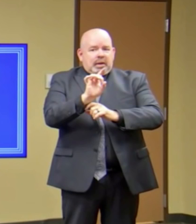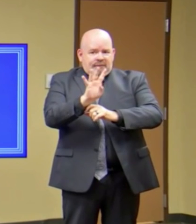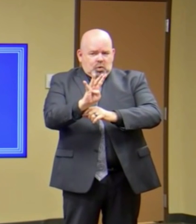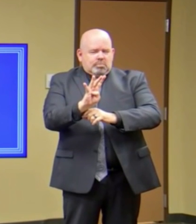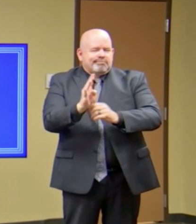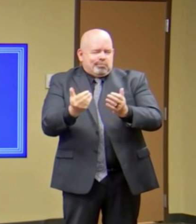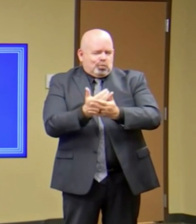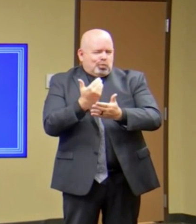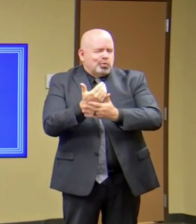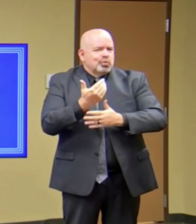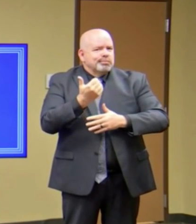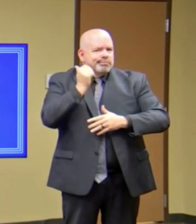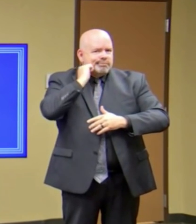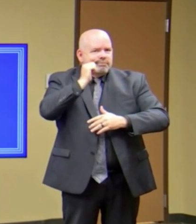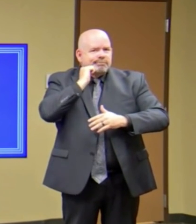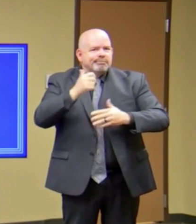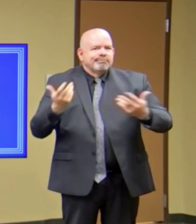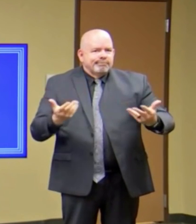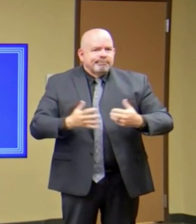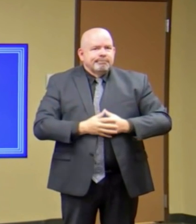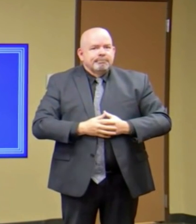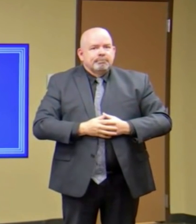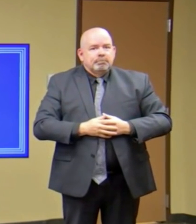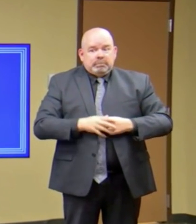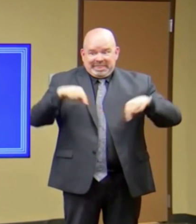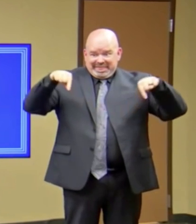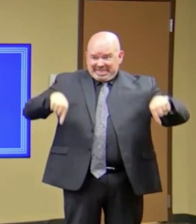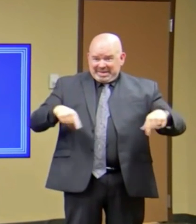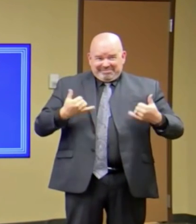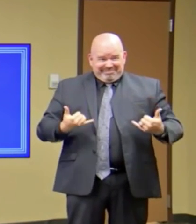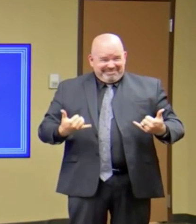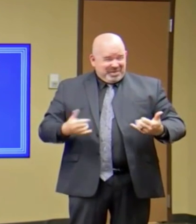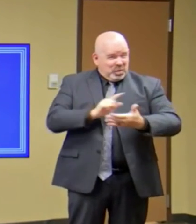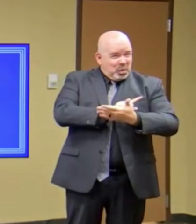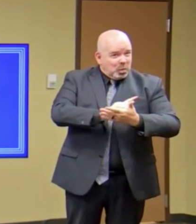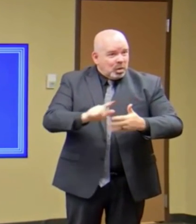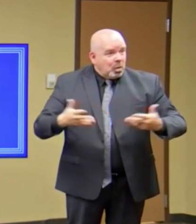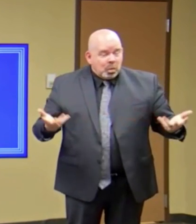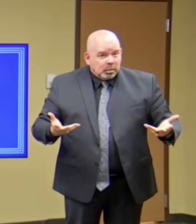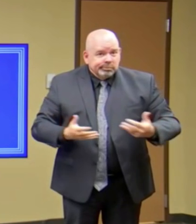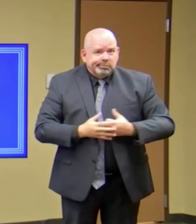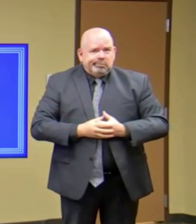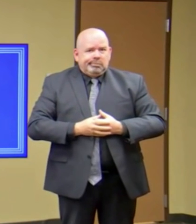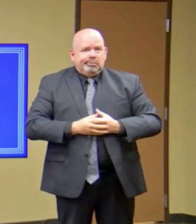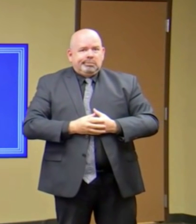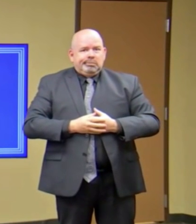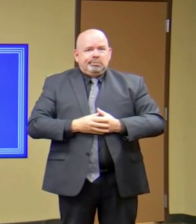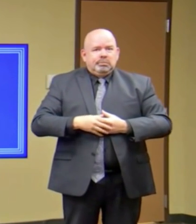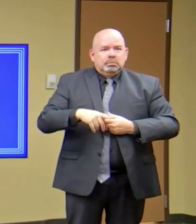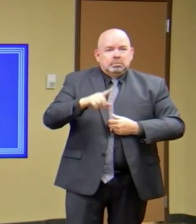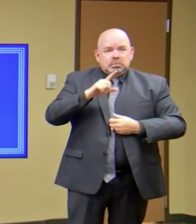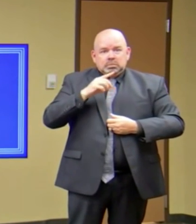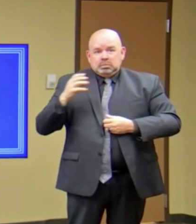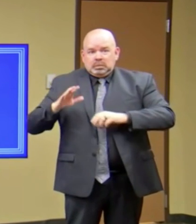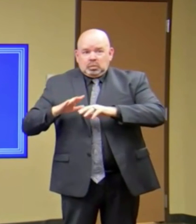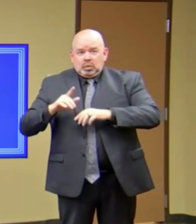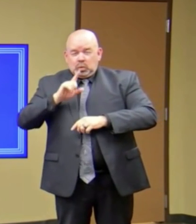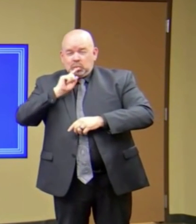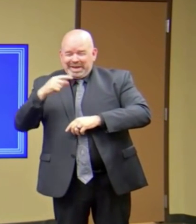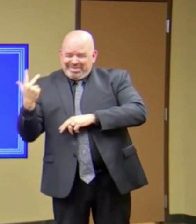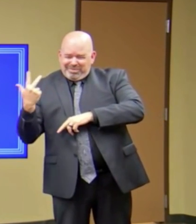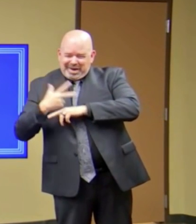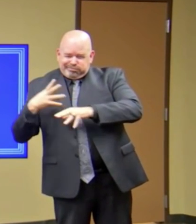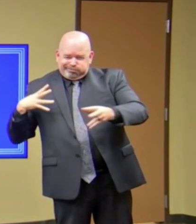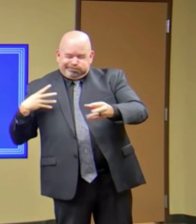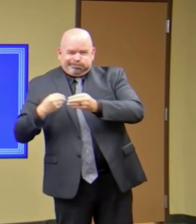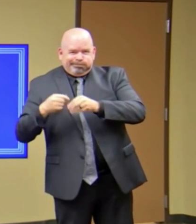Today is our third day of this week. And so I want to, you know, give you this big disclaimer, the week's not over. You know, God willing,